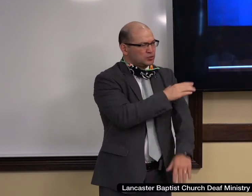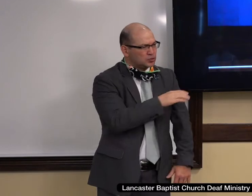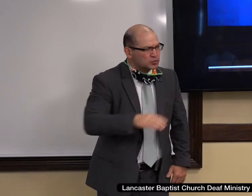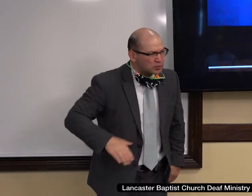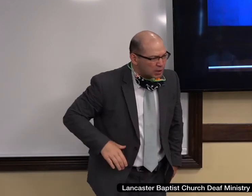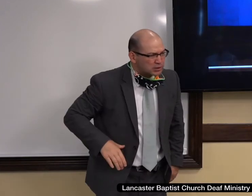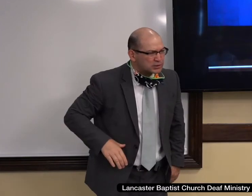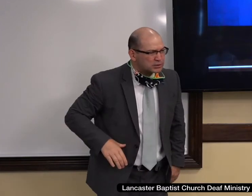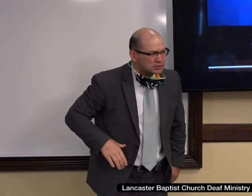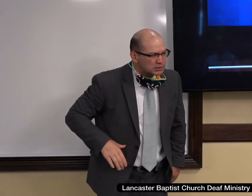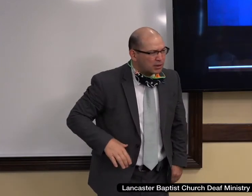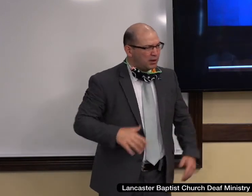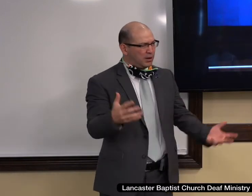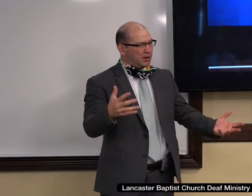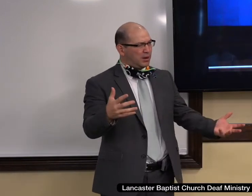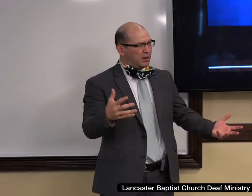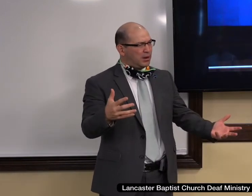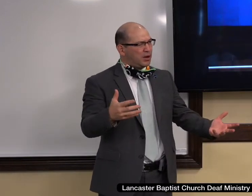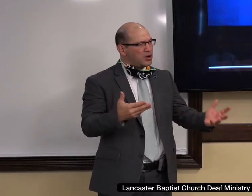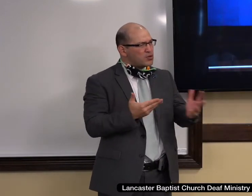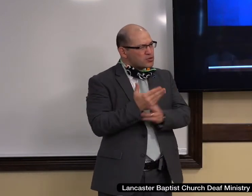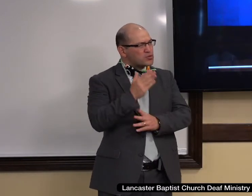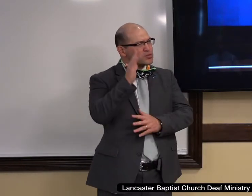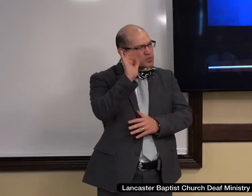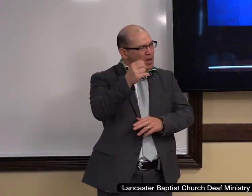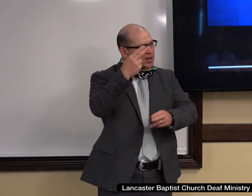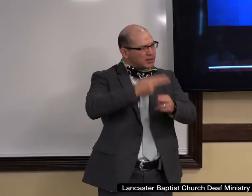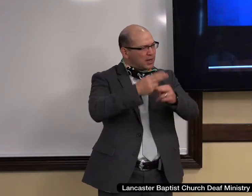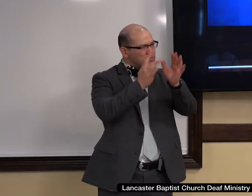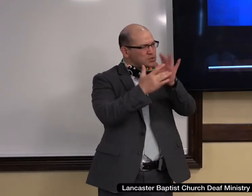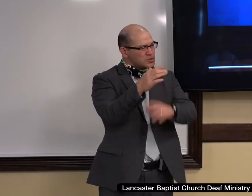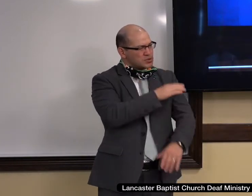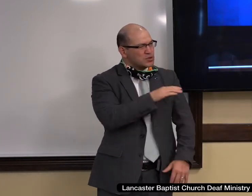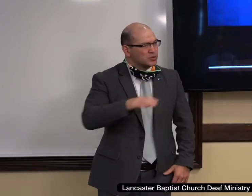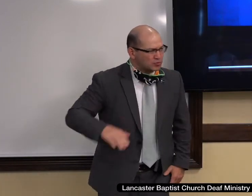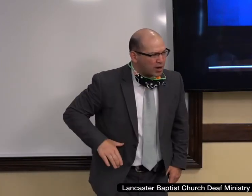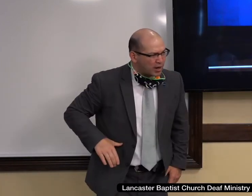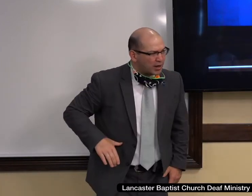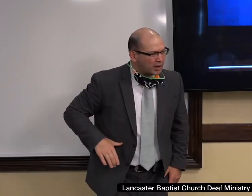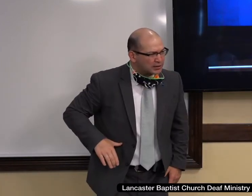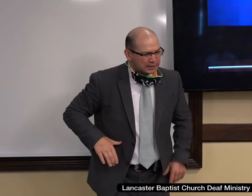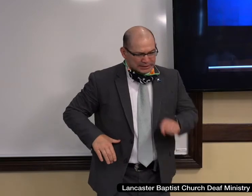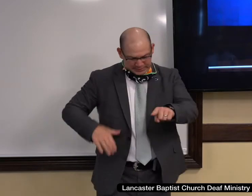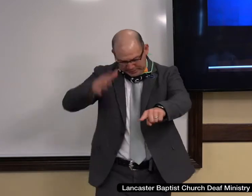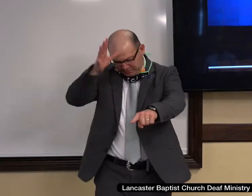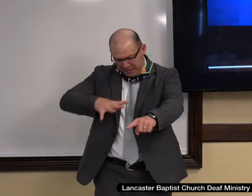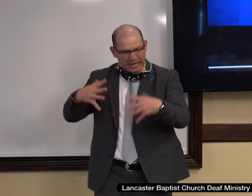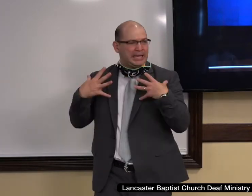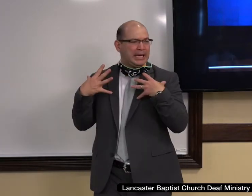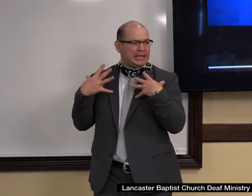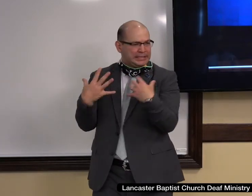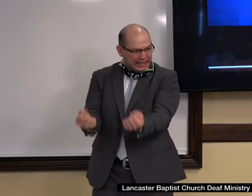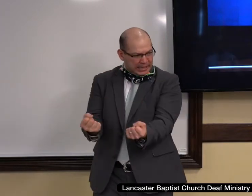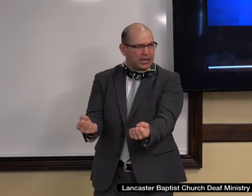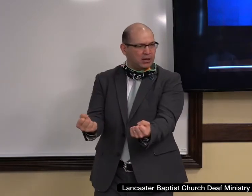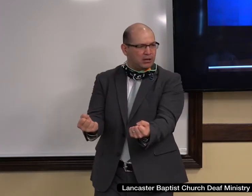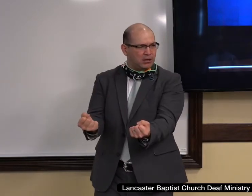before you whole. This is the stone which was set at naught of you builders, which has become the head of the corner. Neither is there